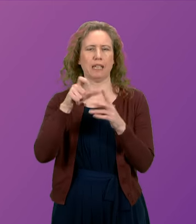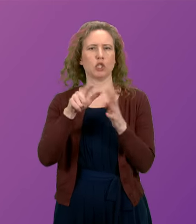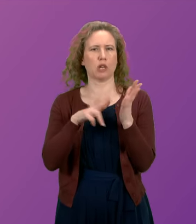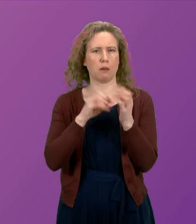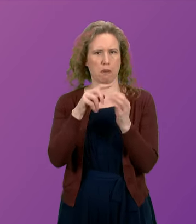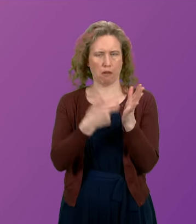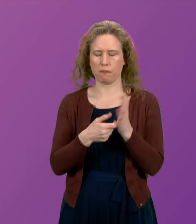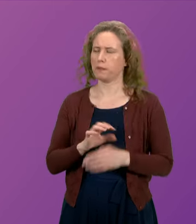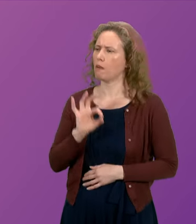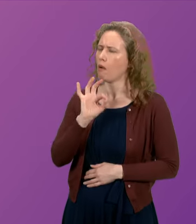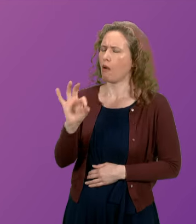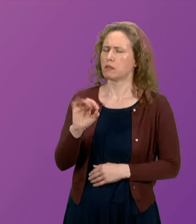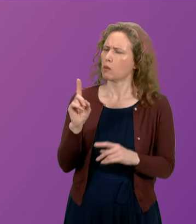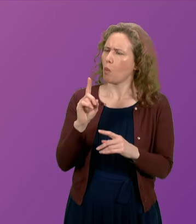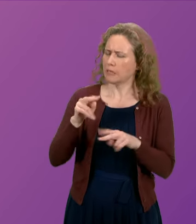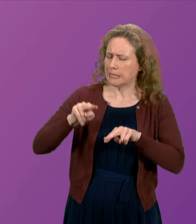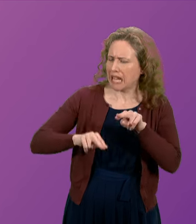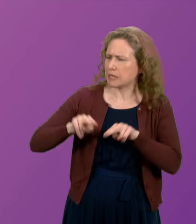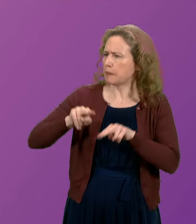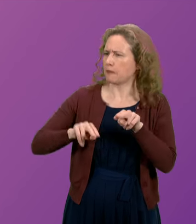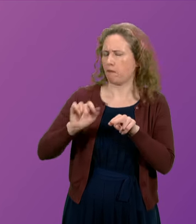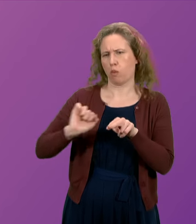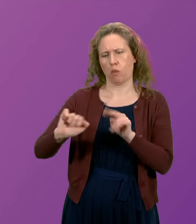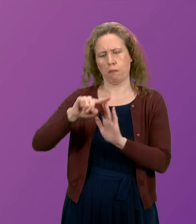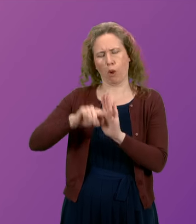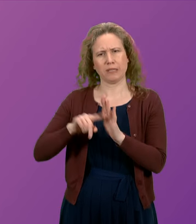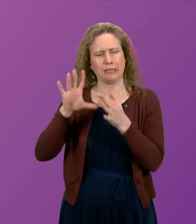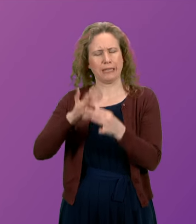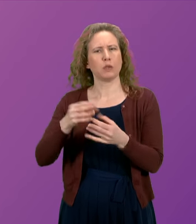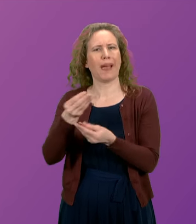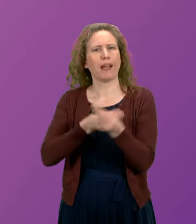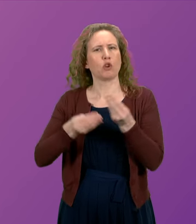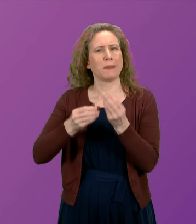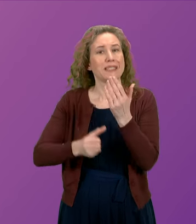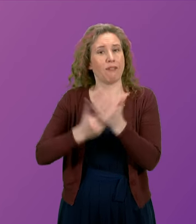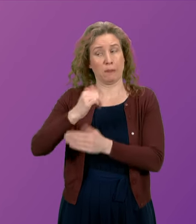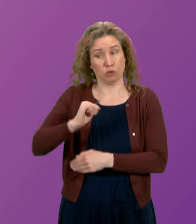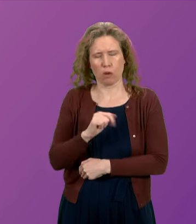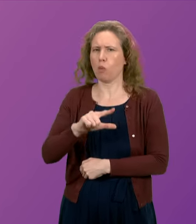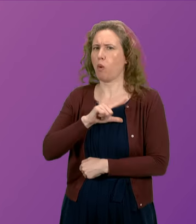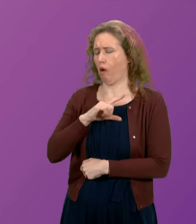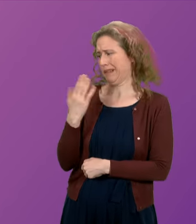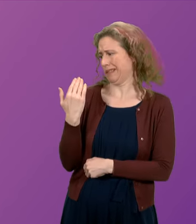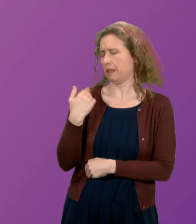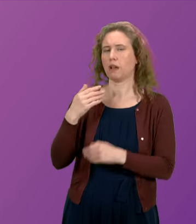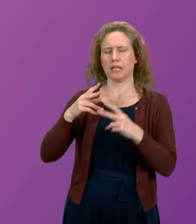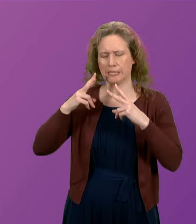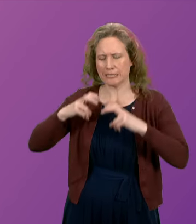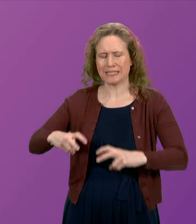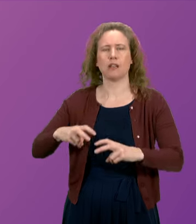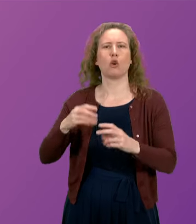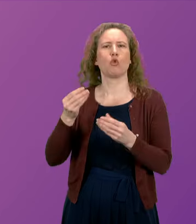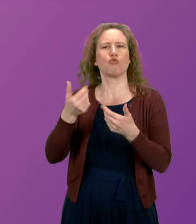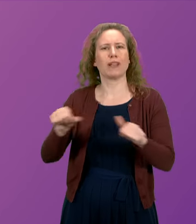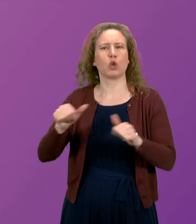made of any implications for its policy for economic development in Scotland of the findings of the Resolution Foundation's